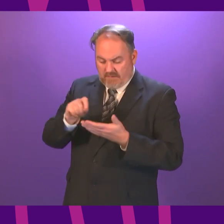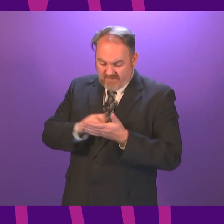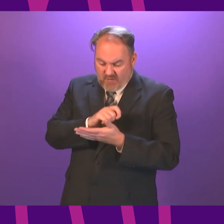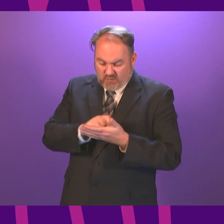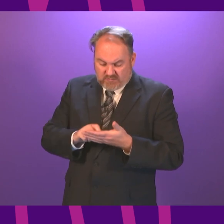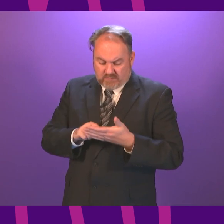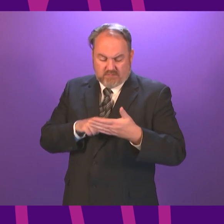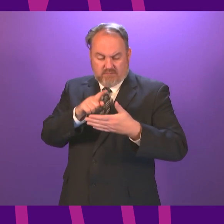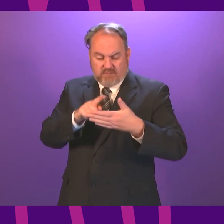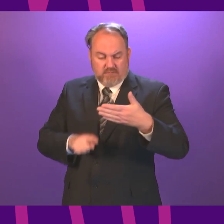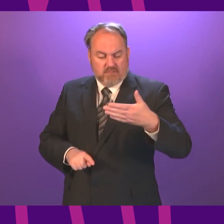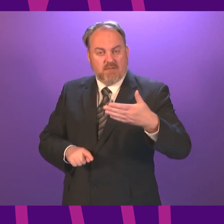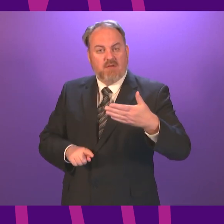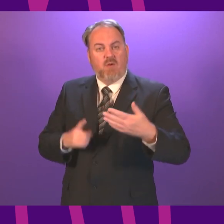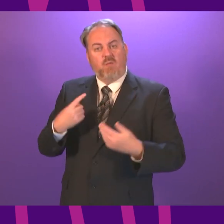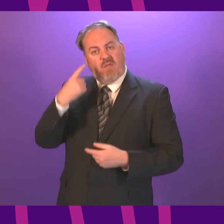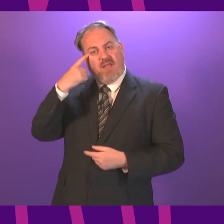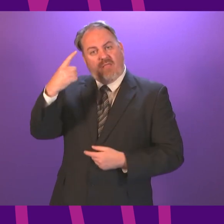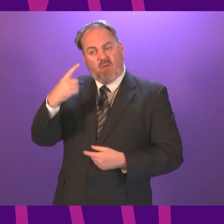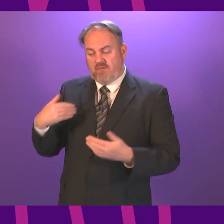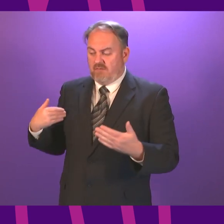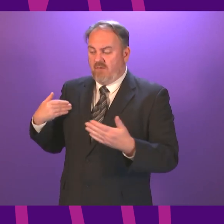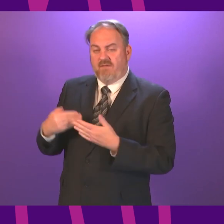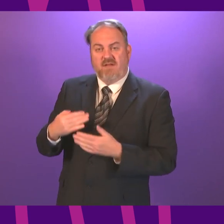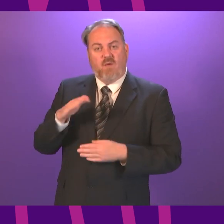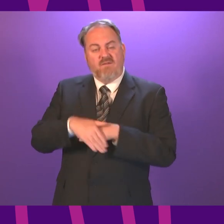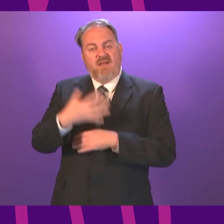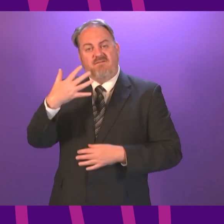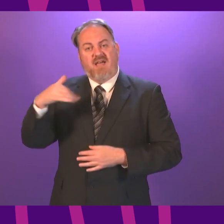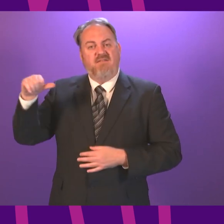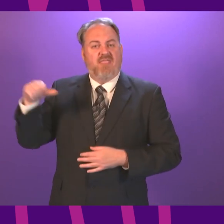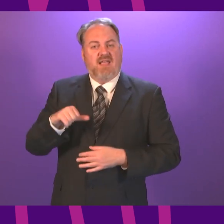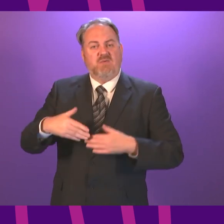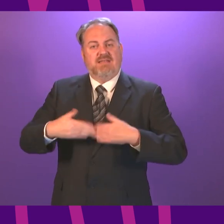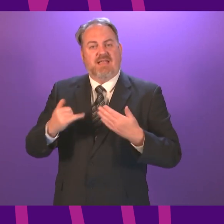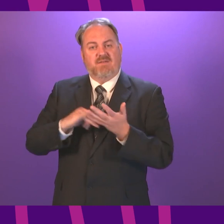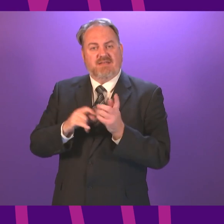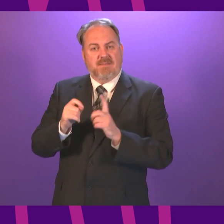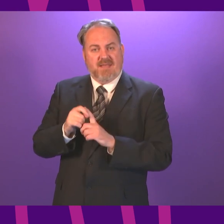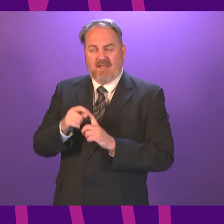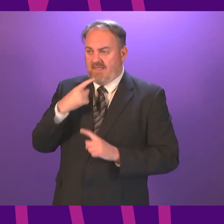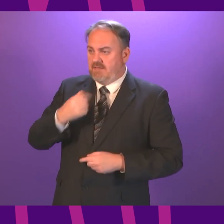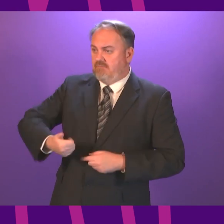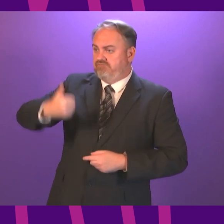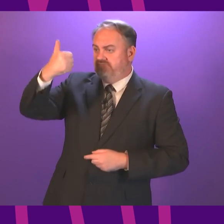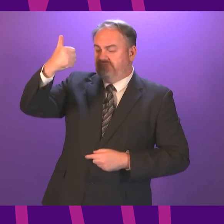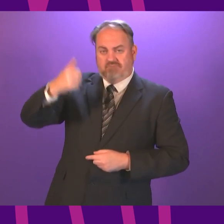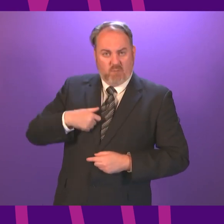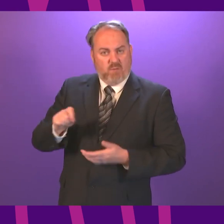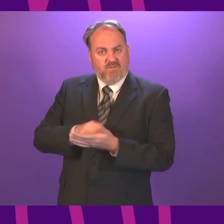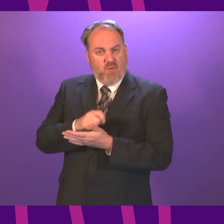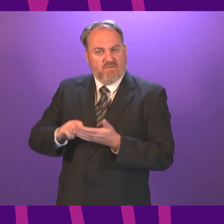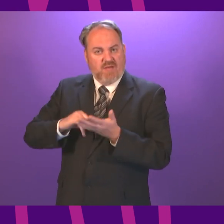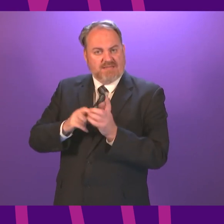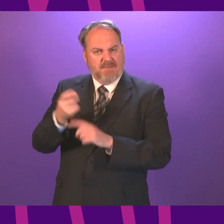5136 days of SNP government and they re-elected this government with a record number